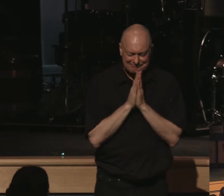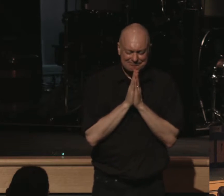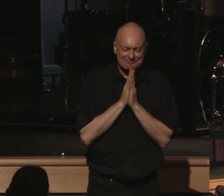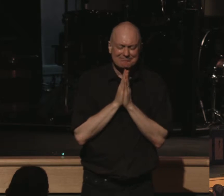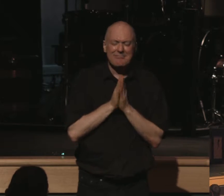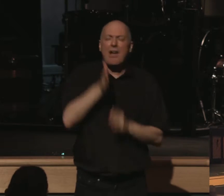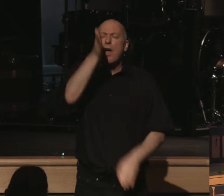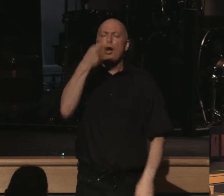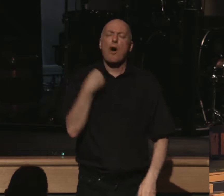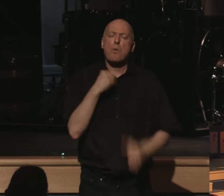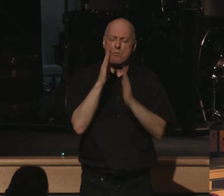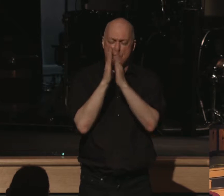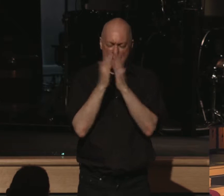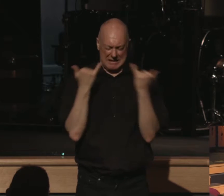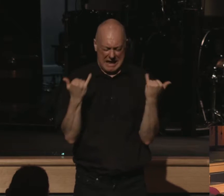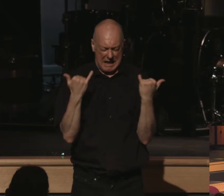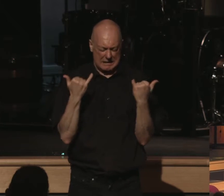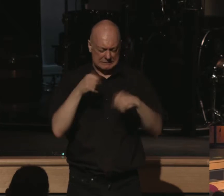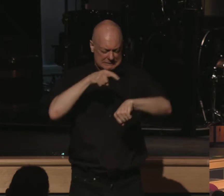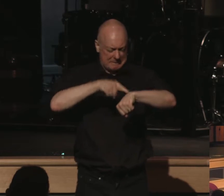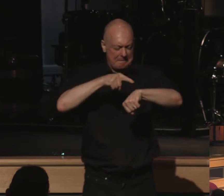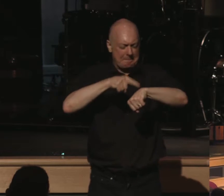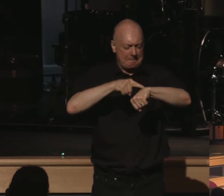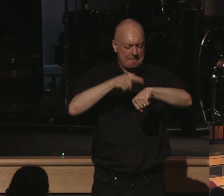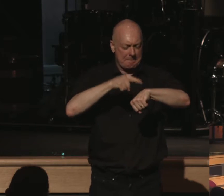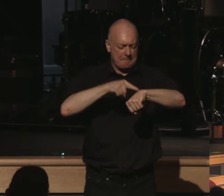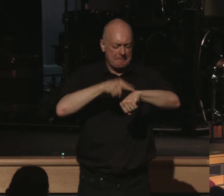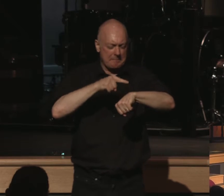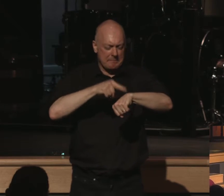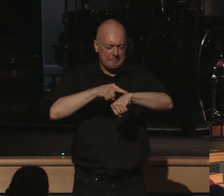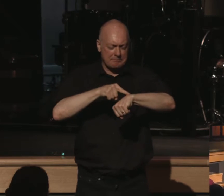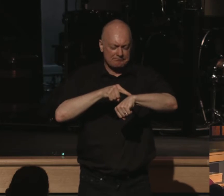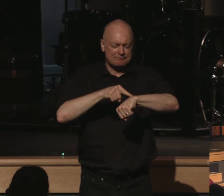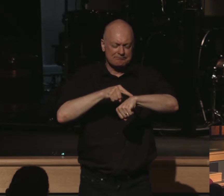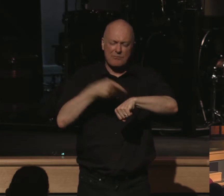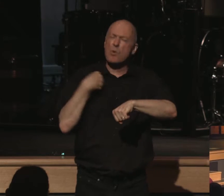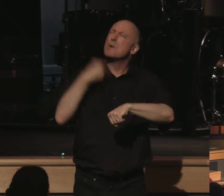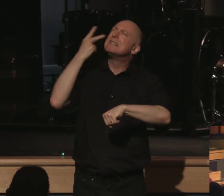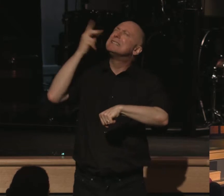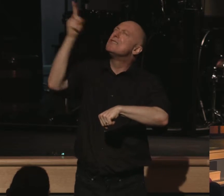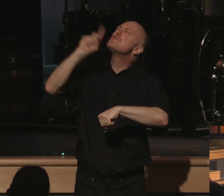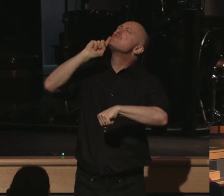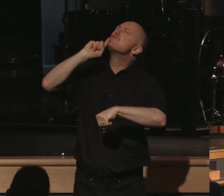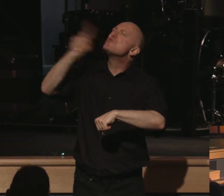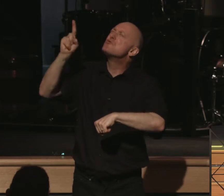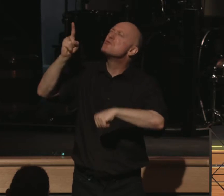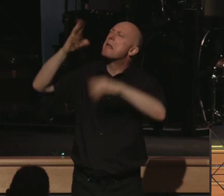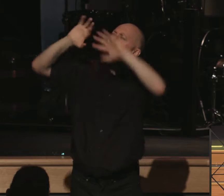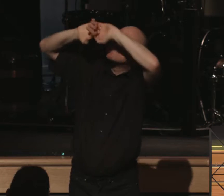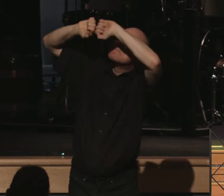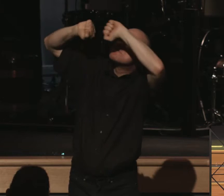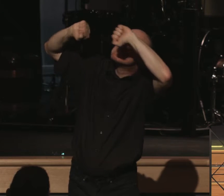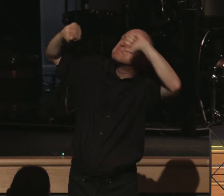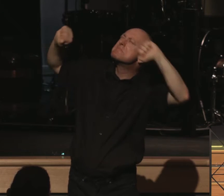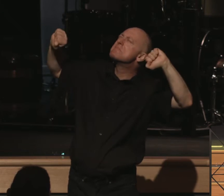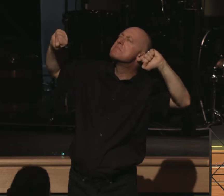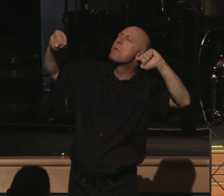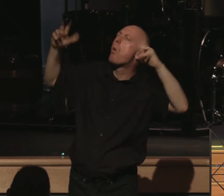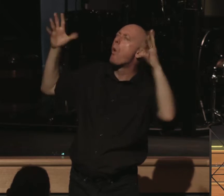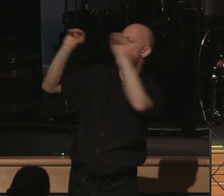God, we pray now in this time that you be seen to be who you truly are in greater and greater degree. Lord, what we need